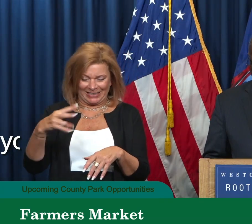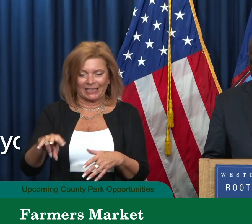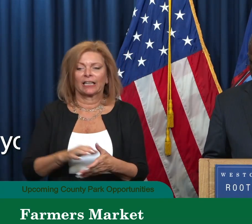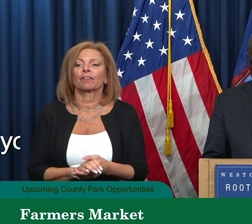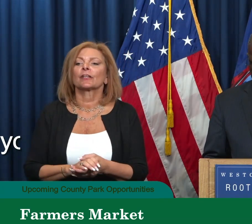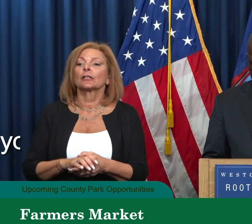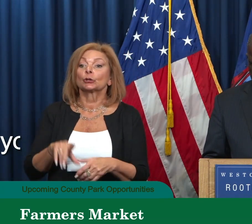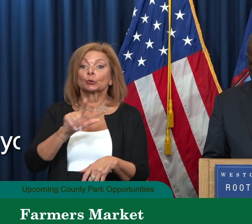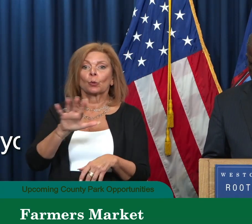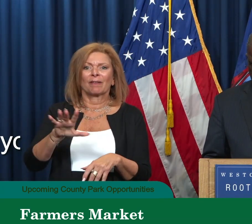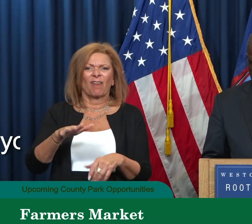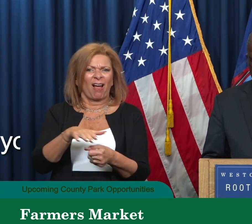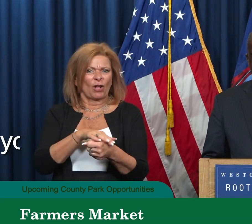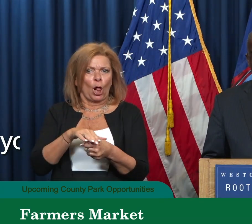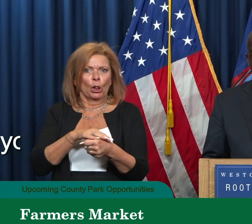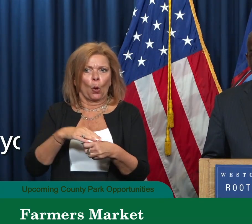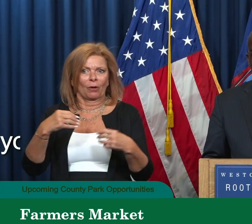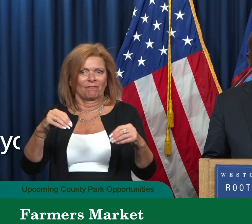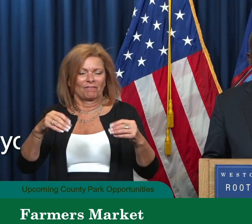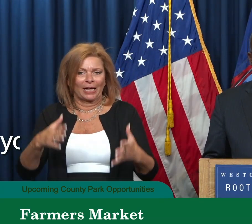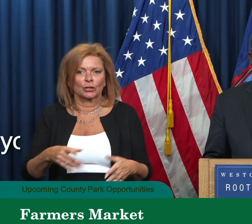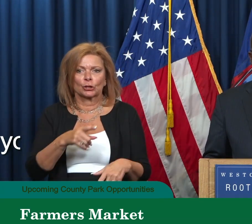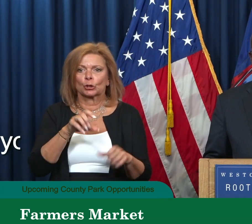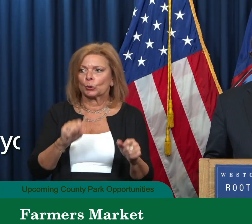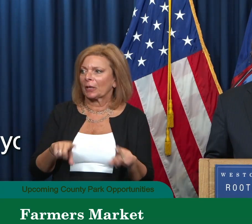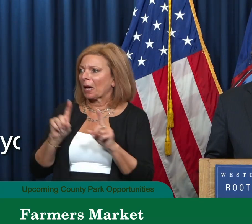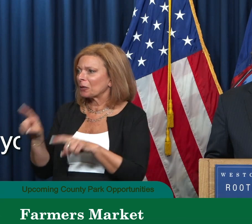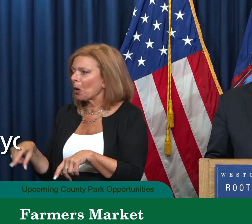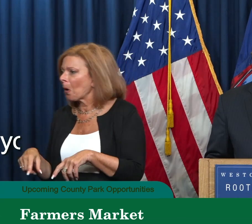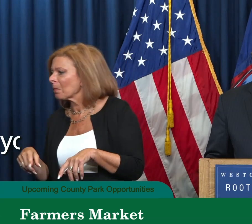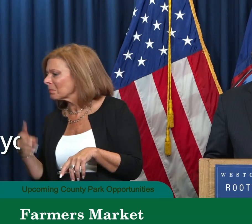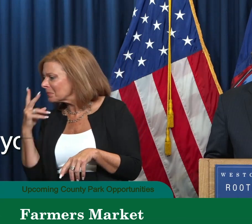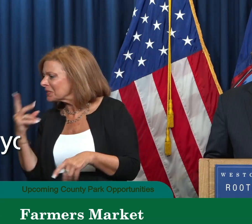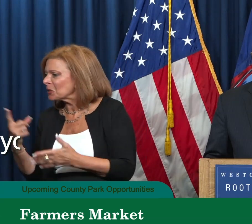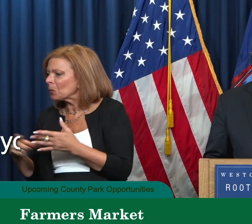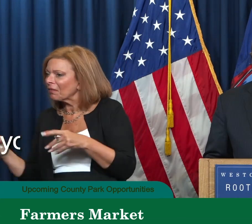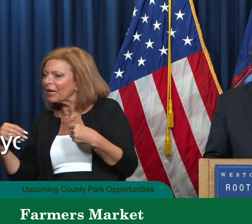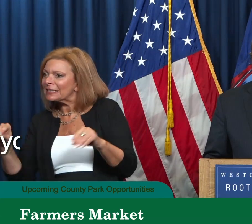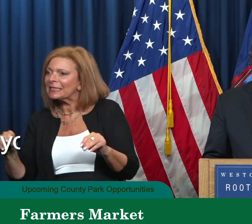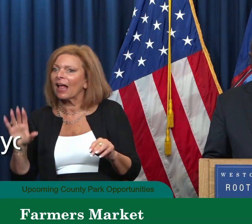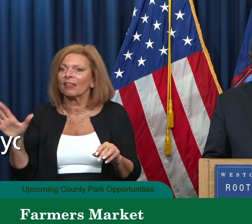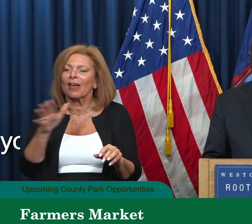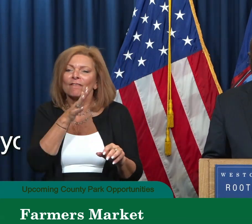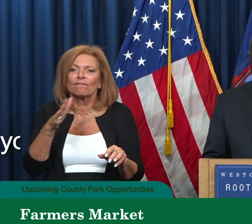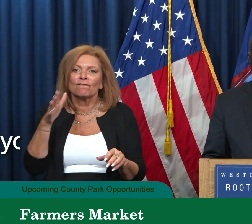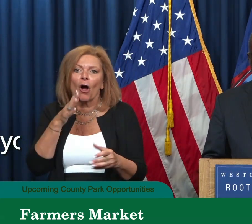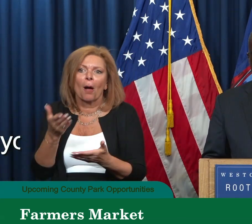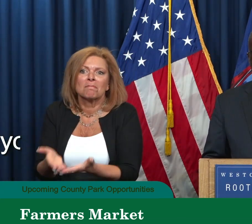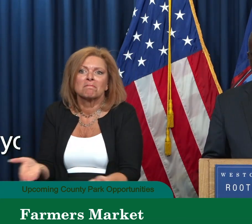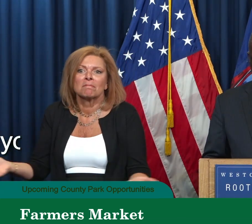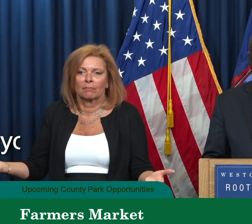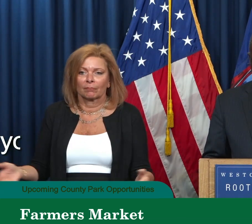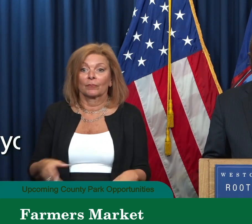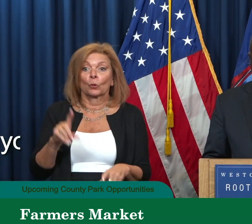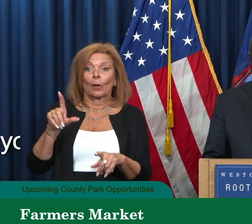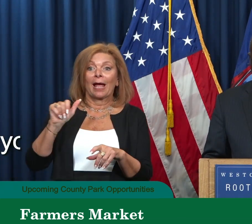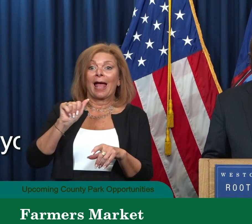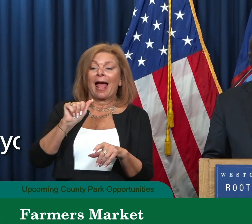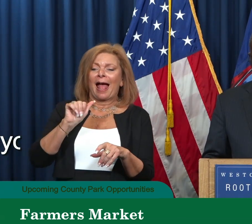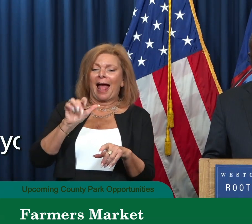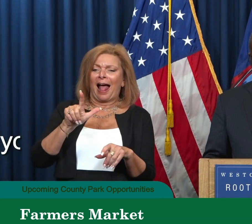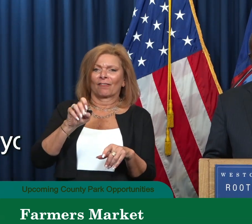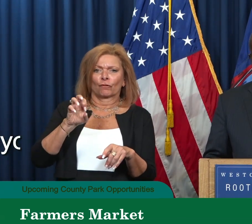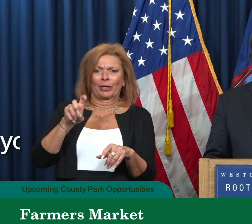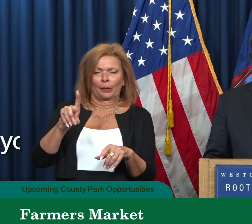where they'll be able to see their their goods and farm products right at the Alfred B. Del Bello Muscoot Farm.